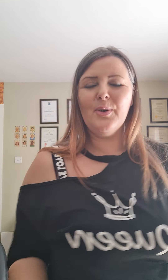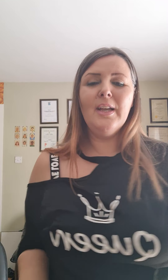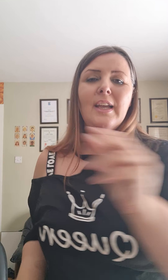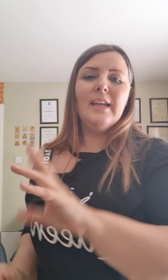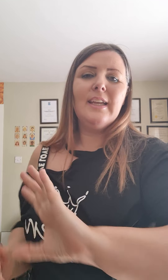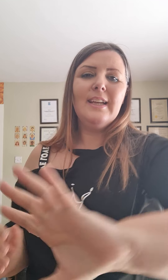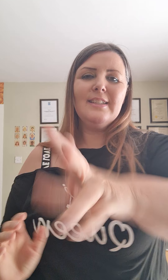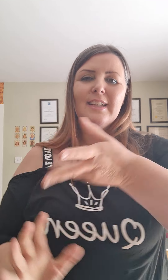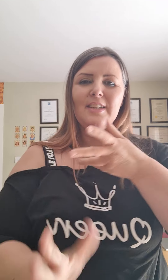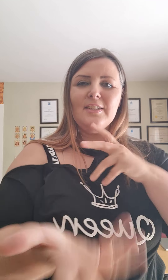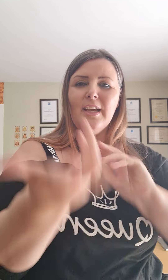a cha cha cha